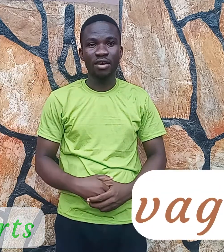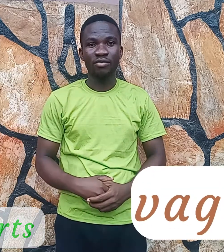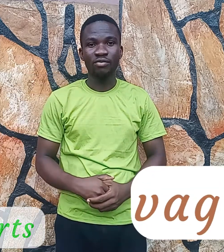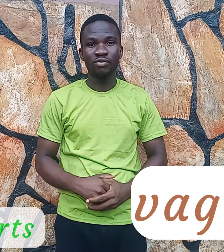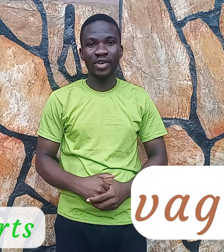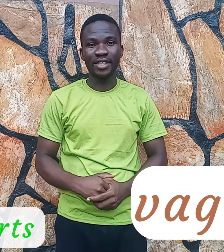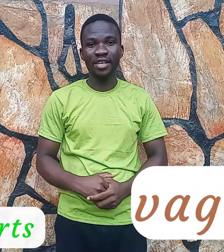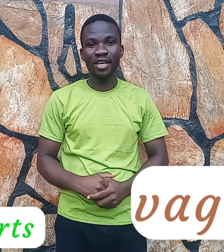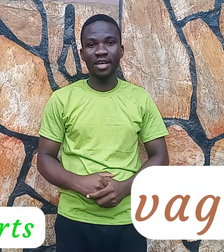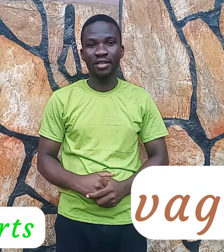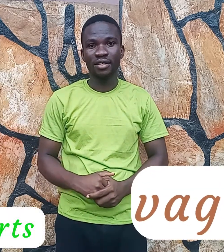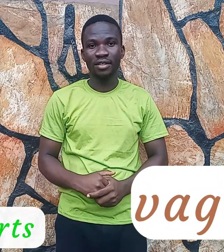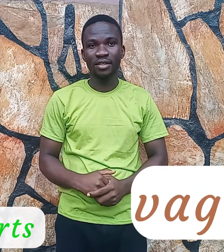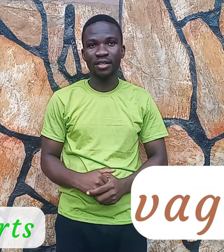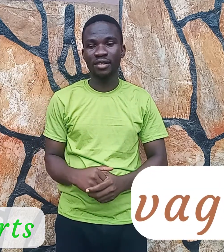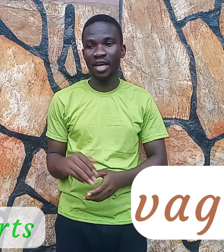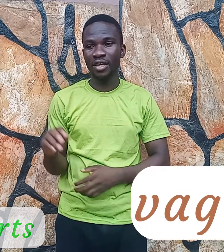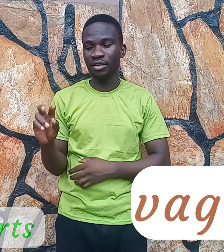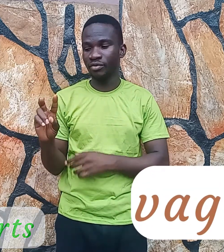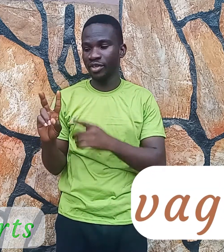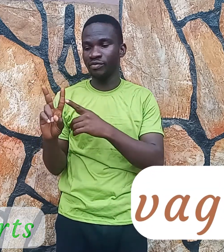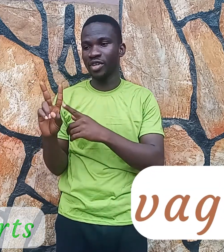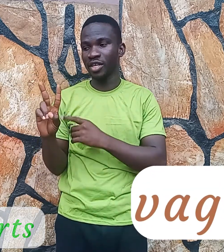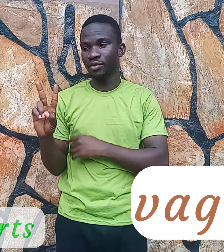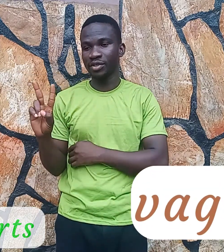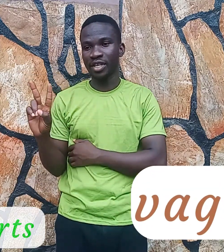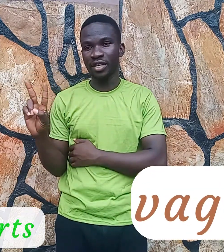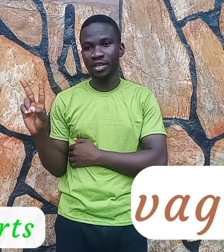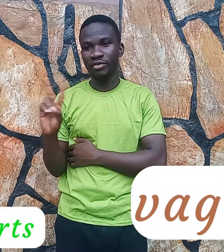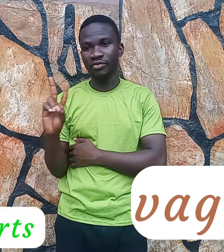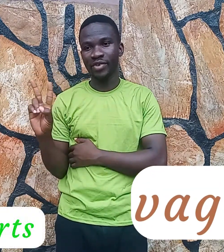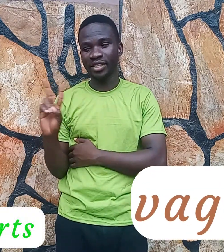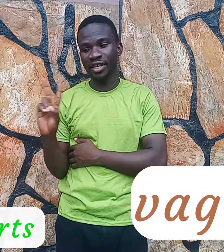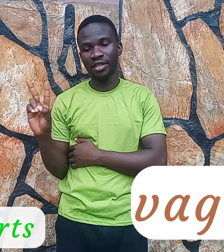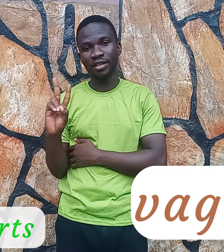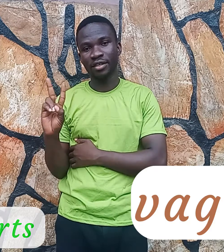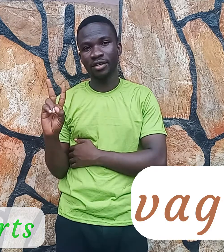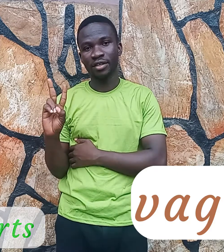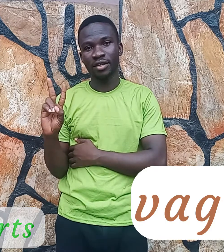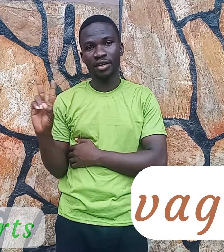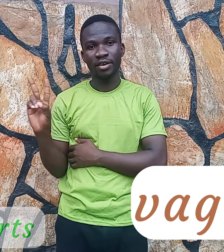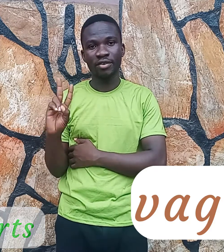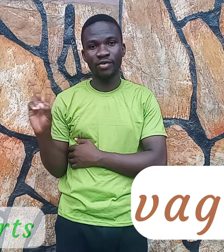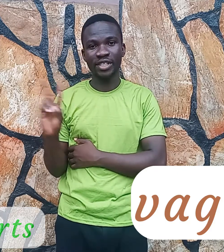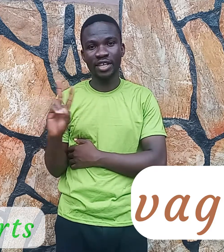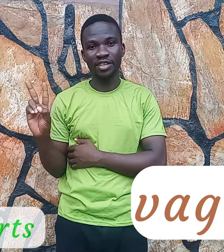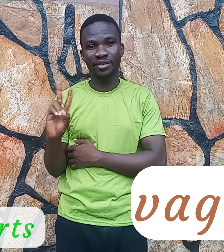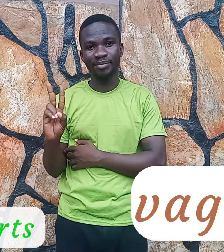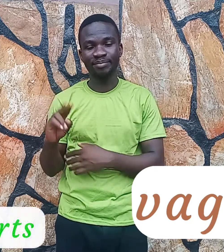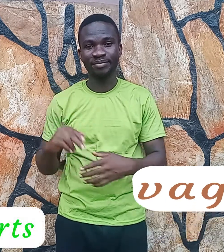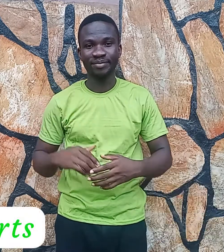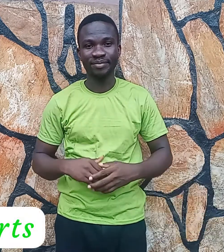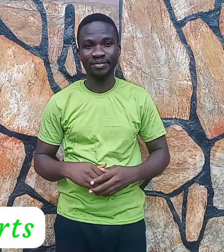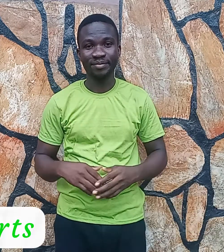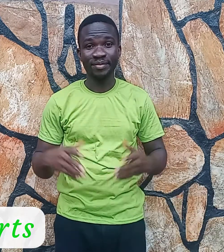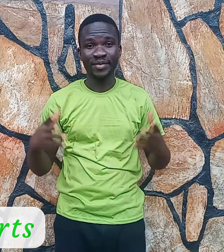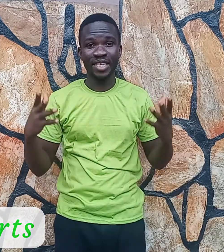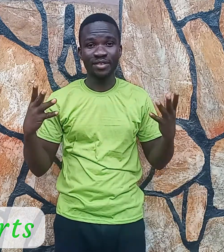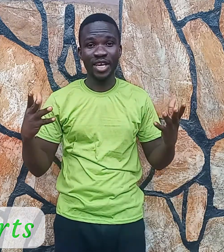Vagina is a with a view using vagina. Vagina. Thank